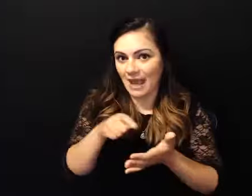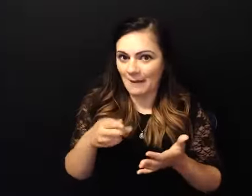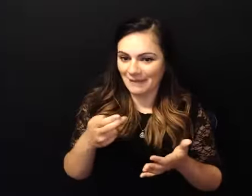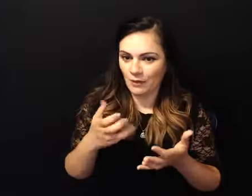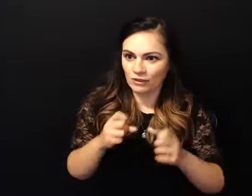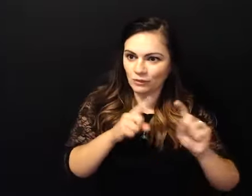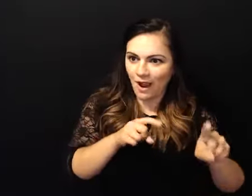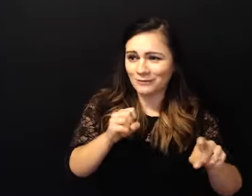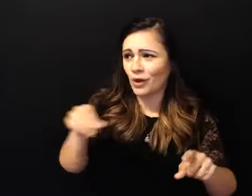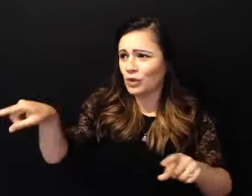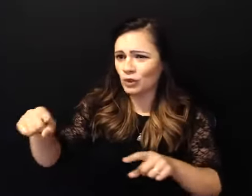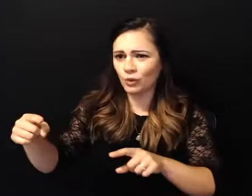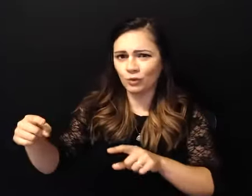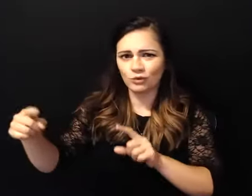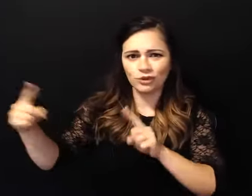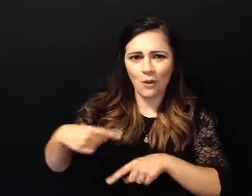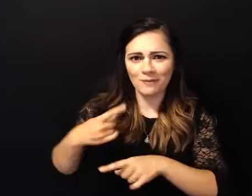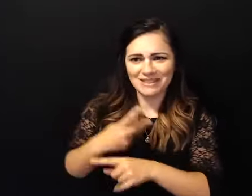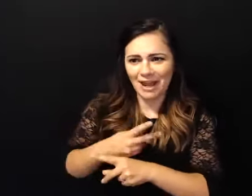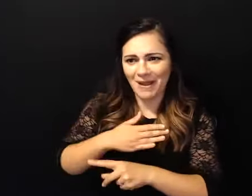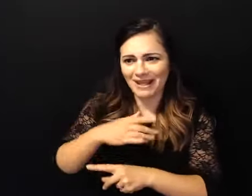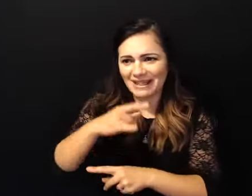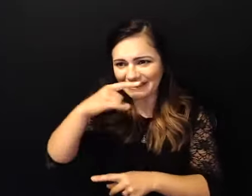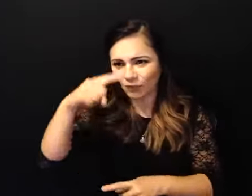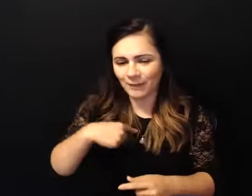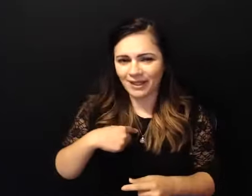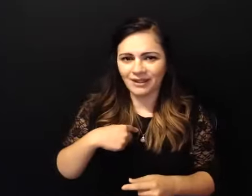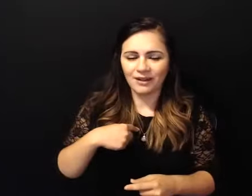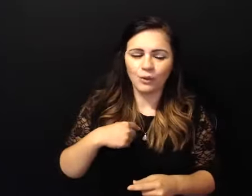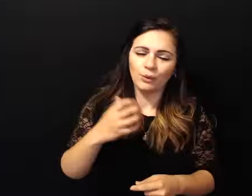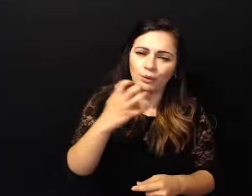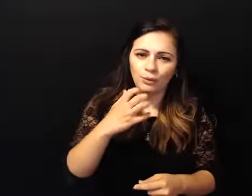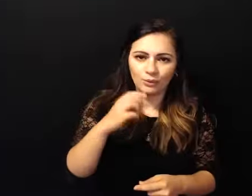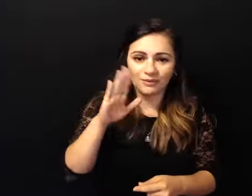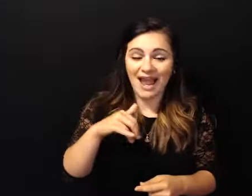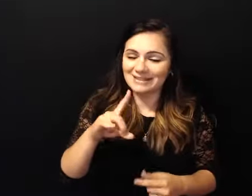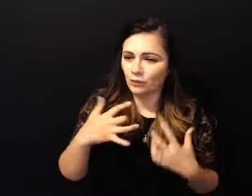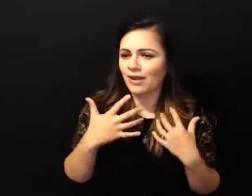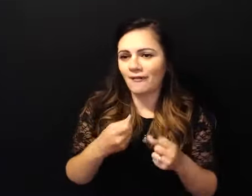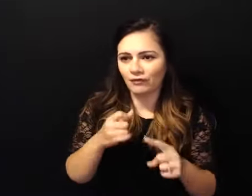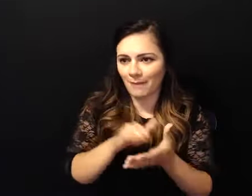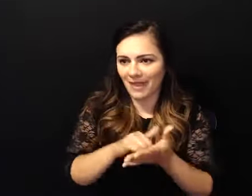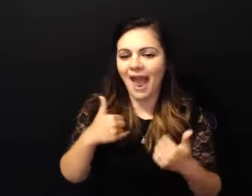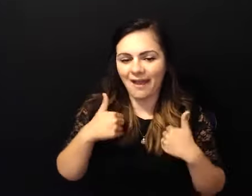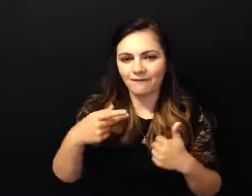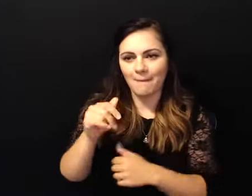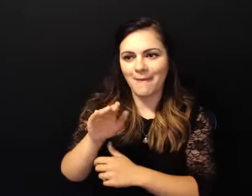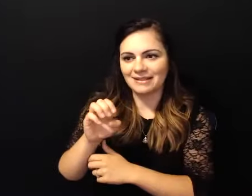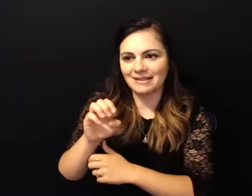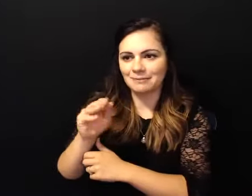and um you know i recovered from that you know i've got a pacemaker but i've got a second lease on life and that's great and that's wonderful